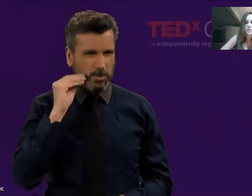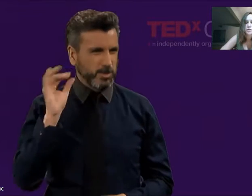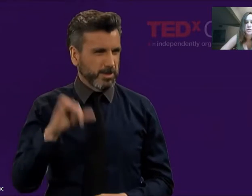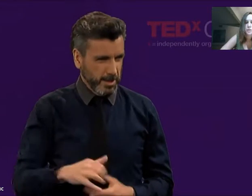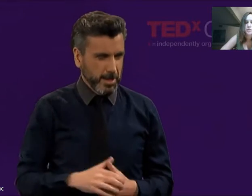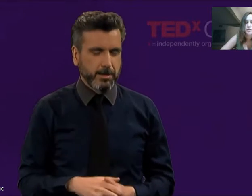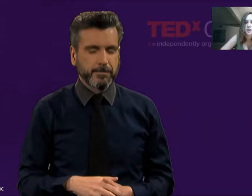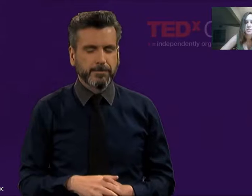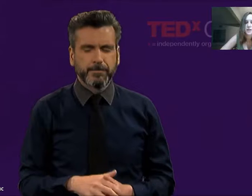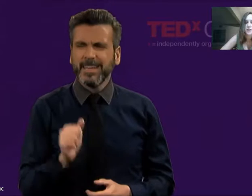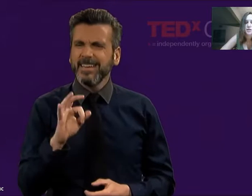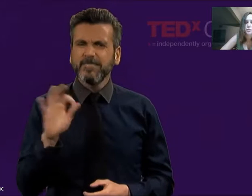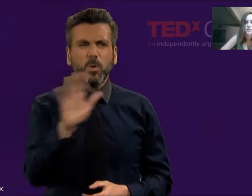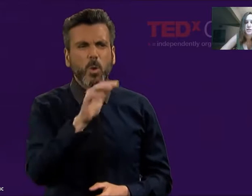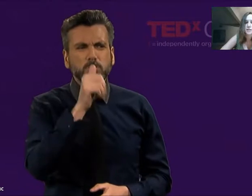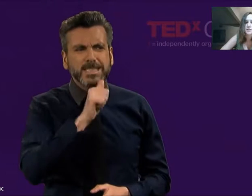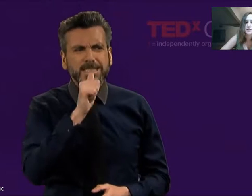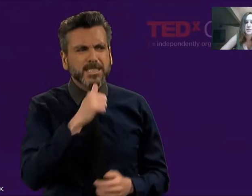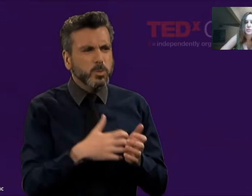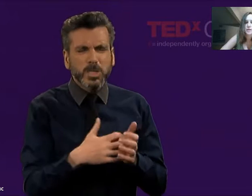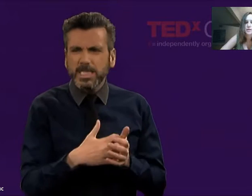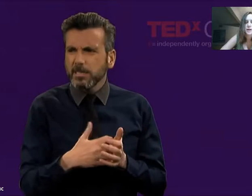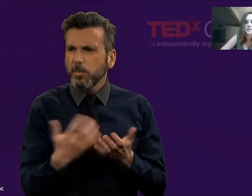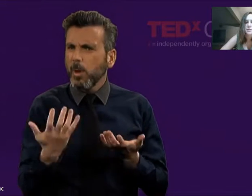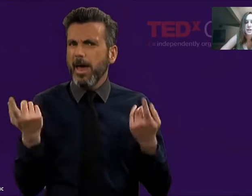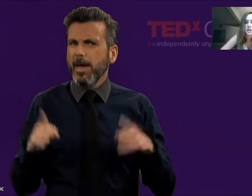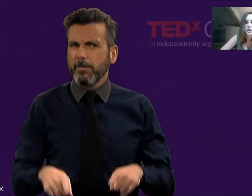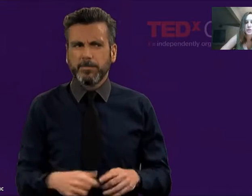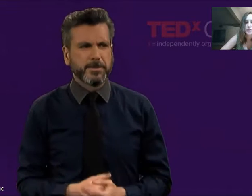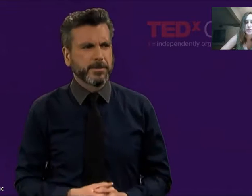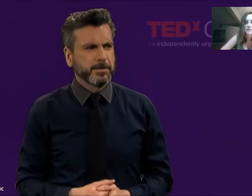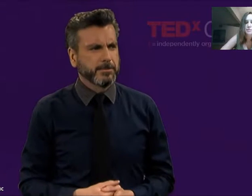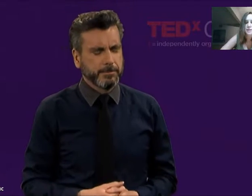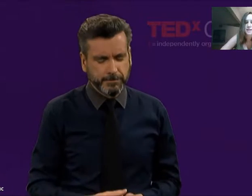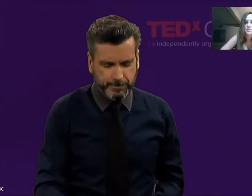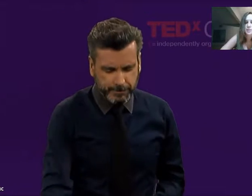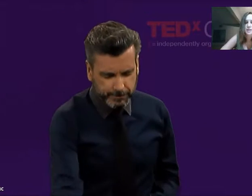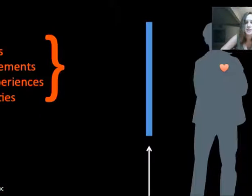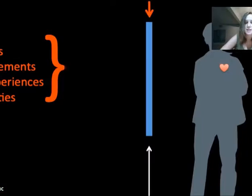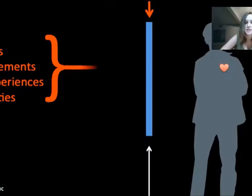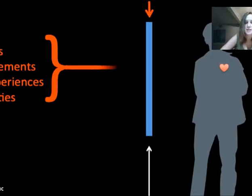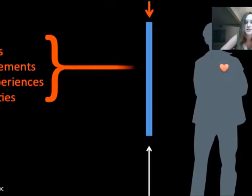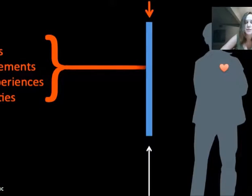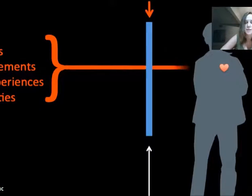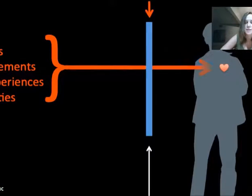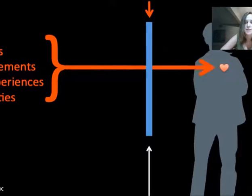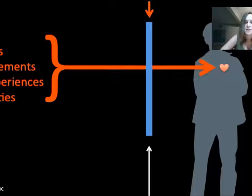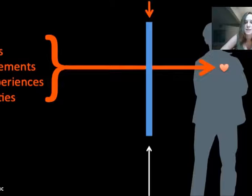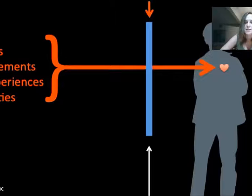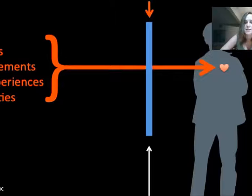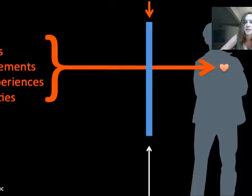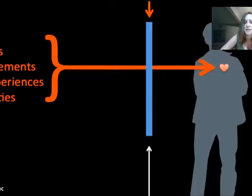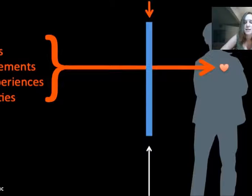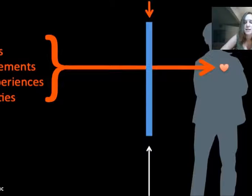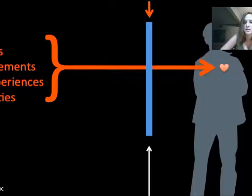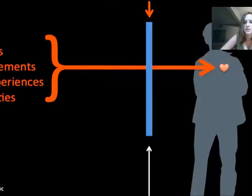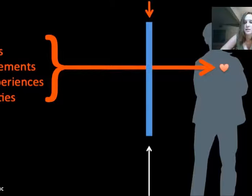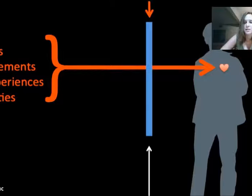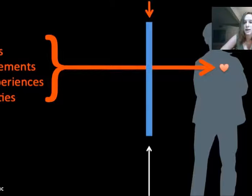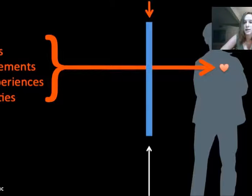I want to talk about that term resilience a little bit. So everybody knows, everybody experiences adversities and different trials